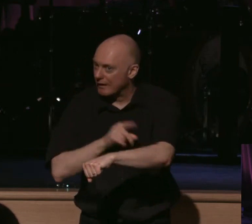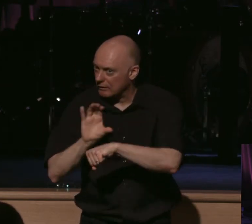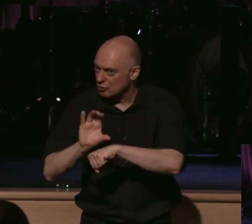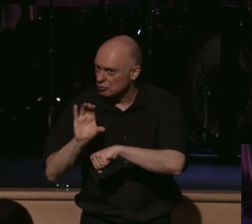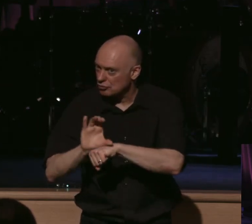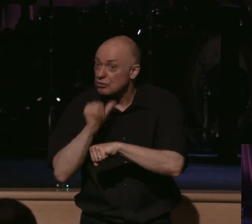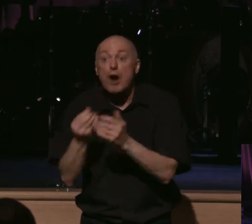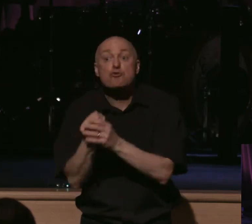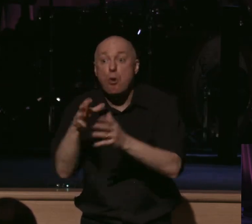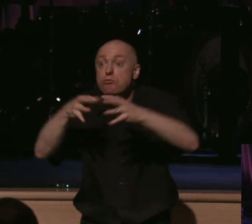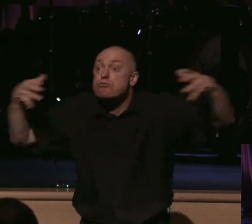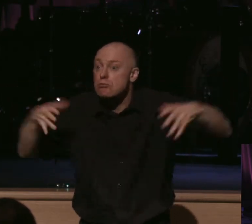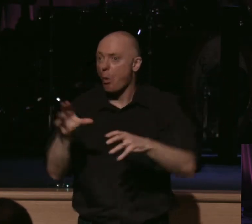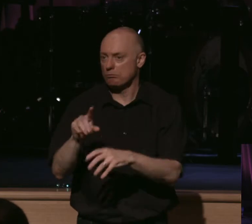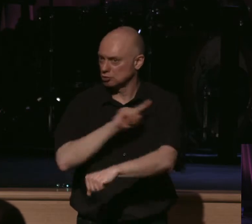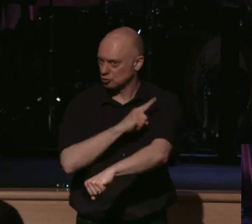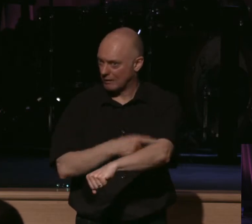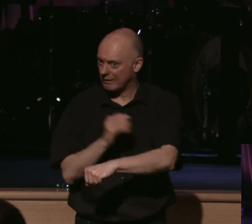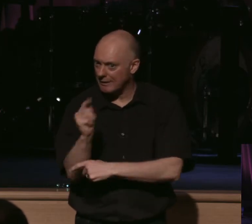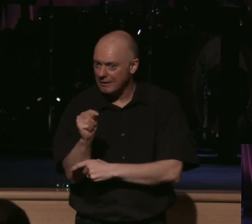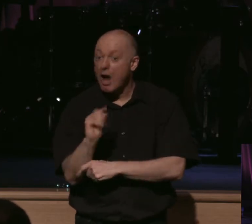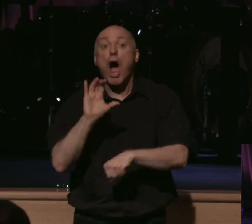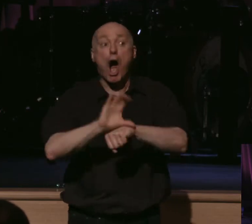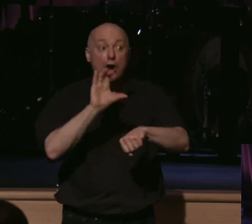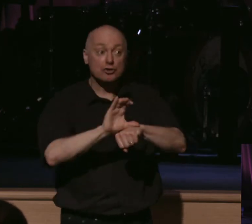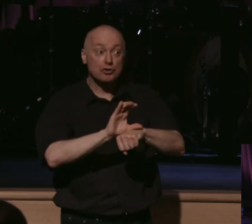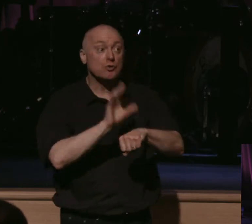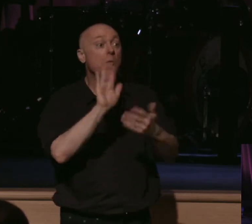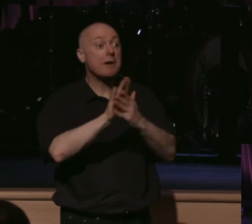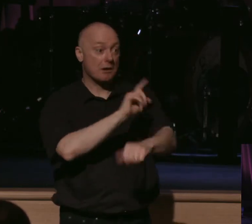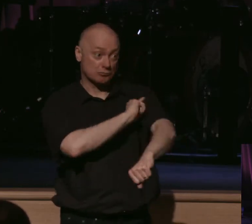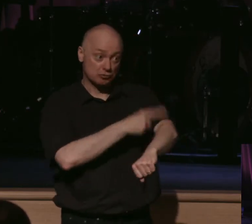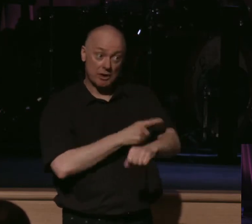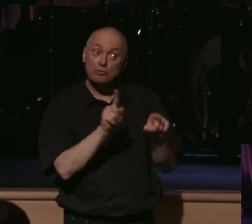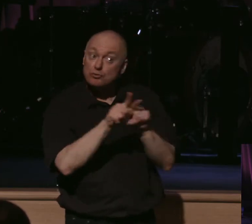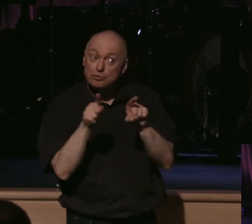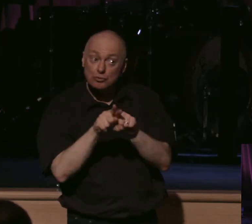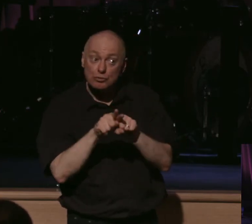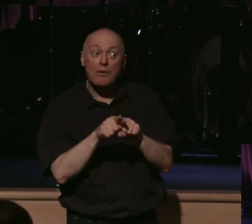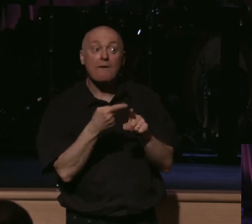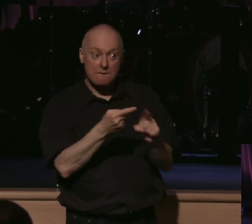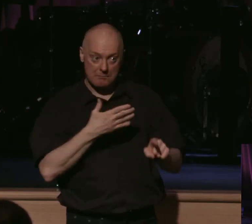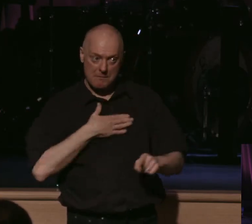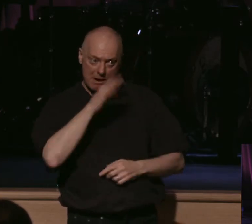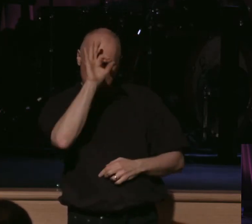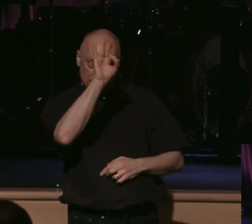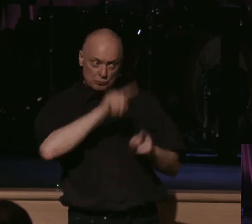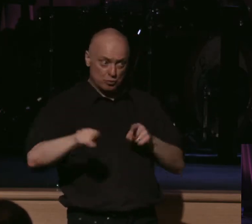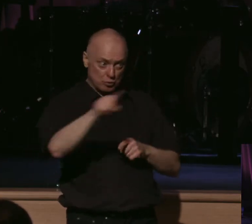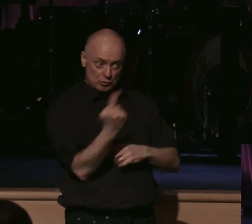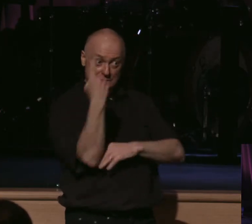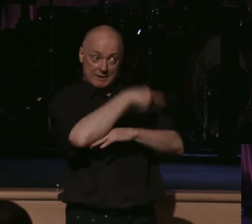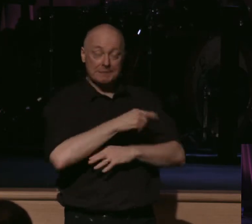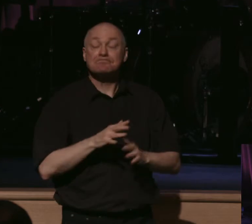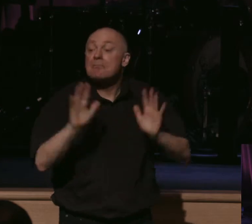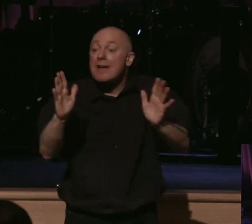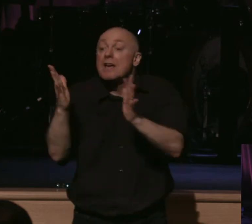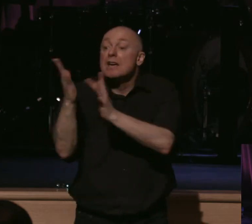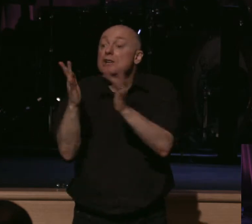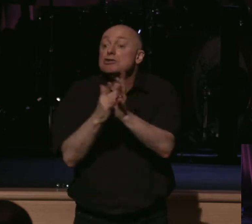And I believe that our church will be strengthened as well today from this message. Because what Jesus does, he